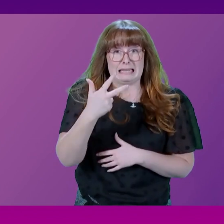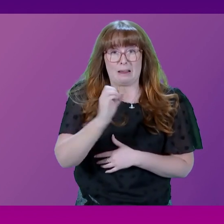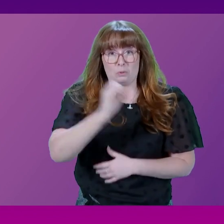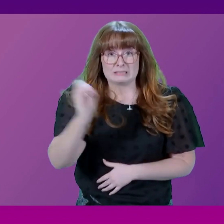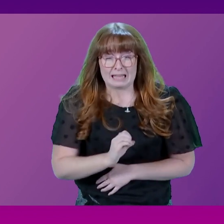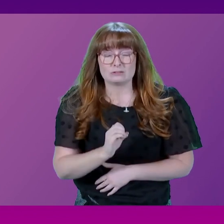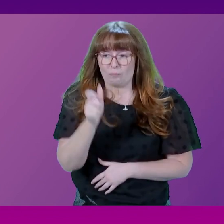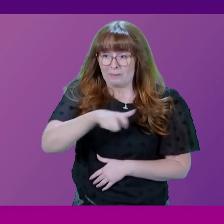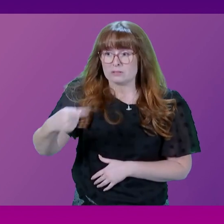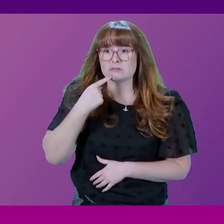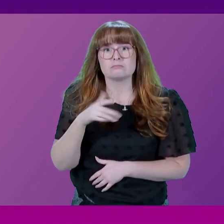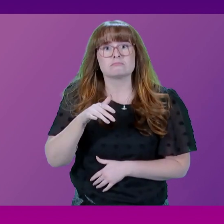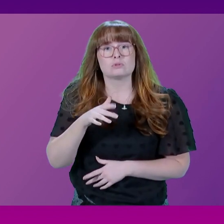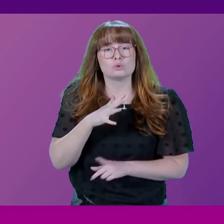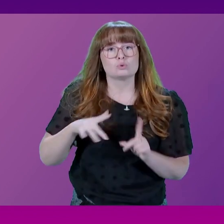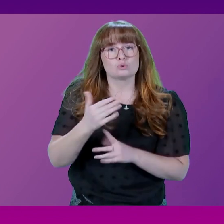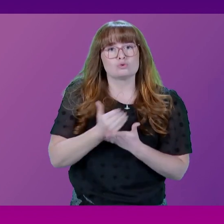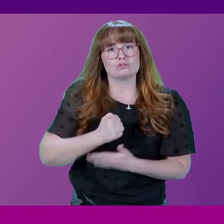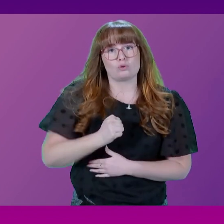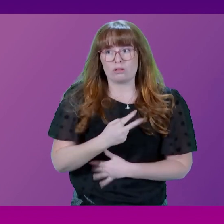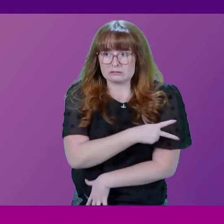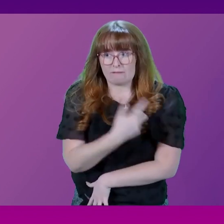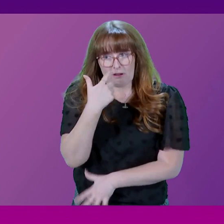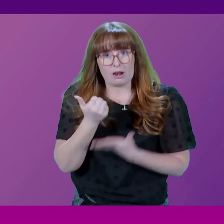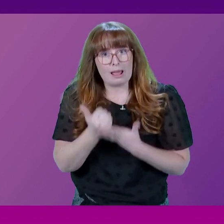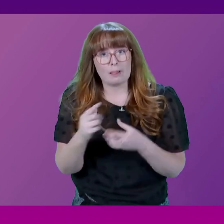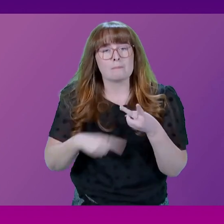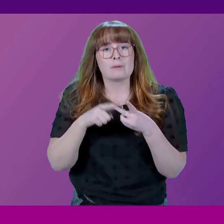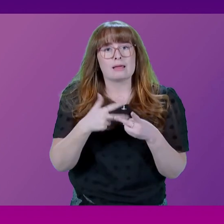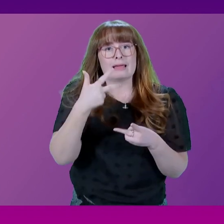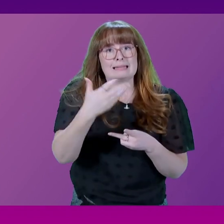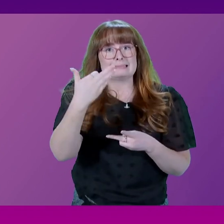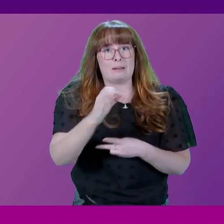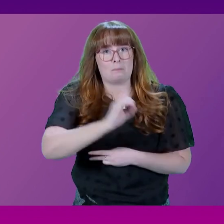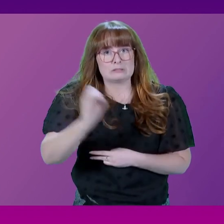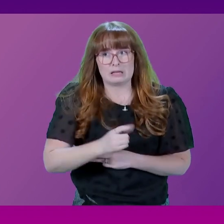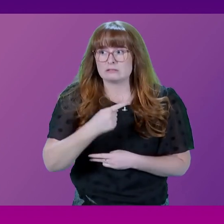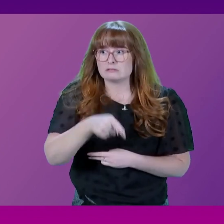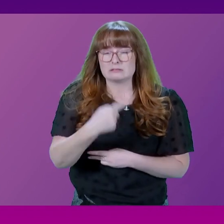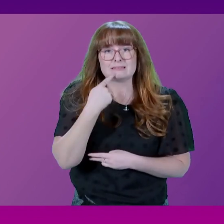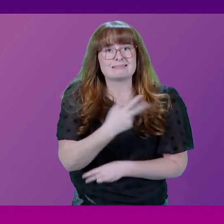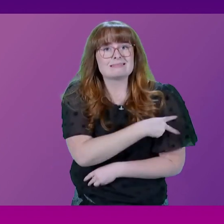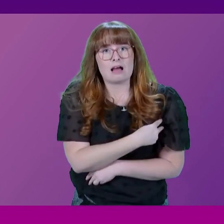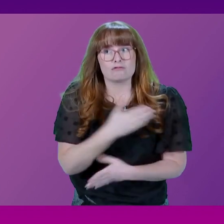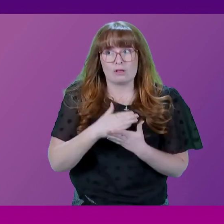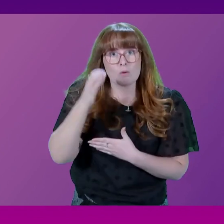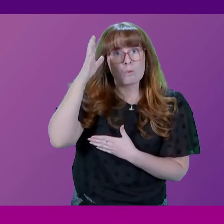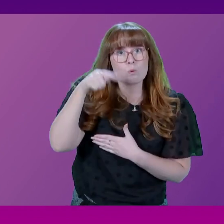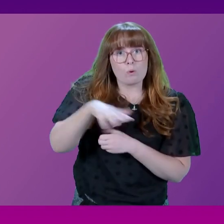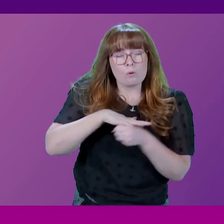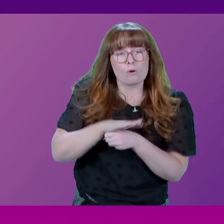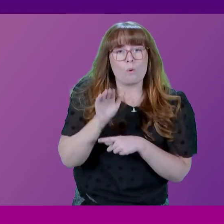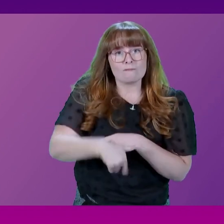said that Social Security staff were able to help them. 89% of respondents said Social Security staff are knowledgeable about